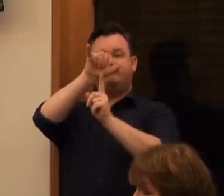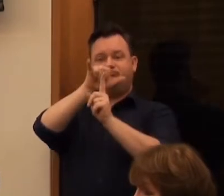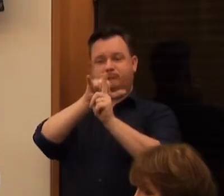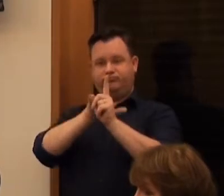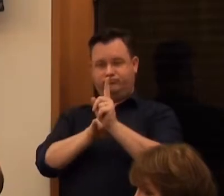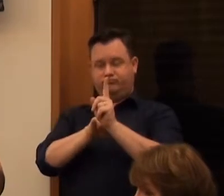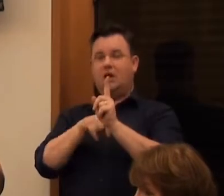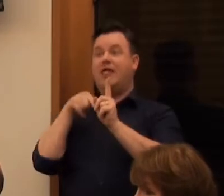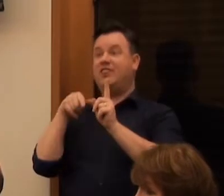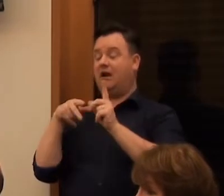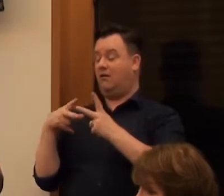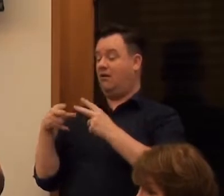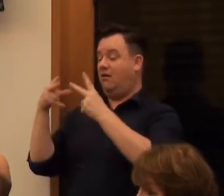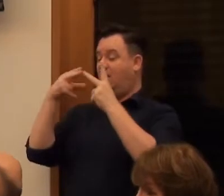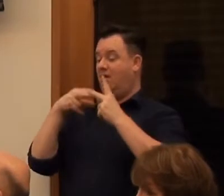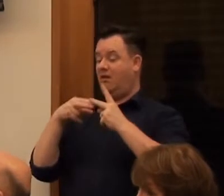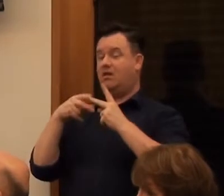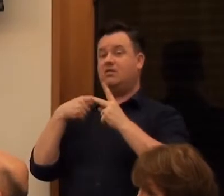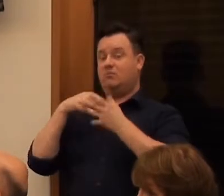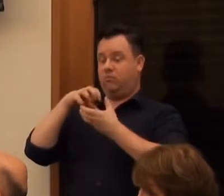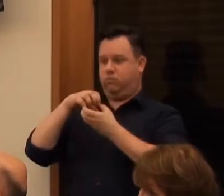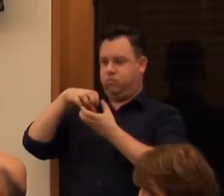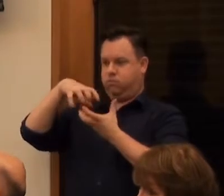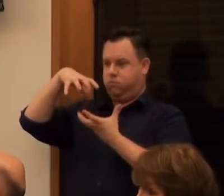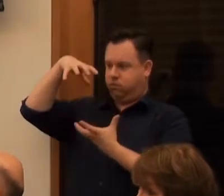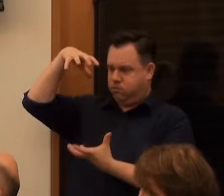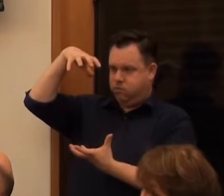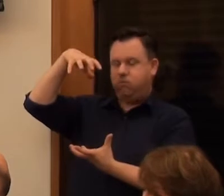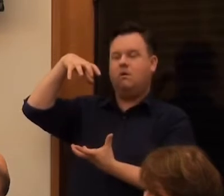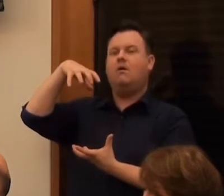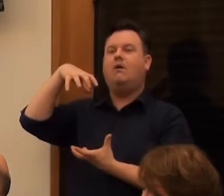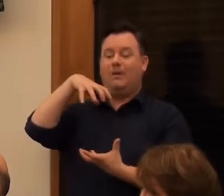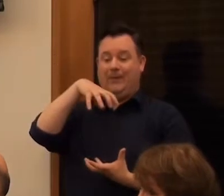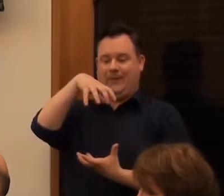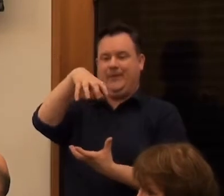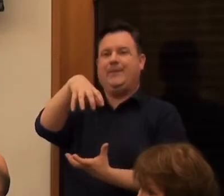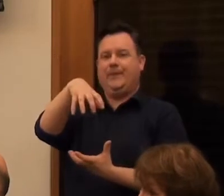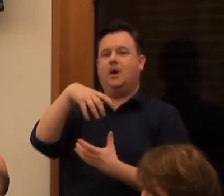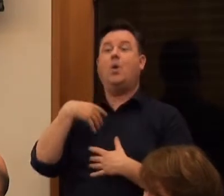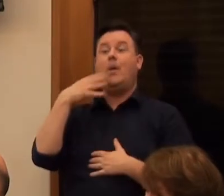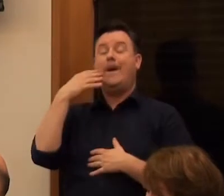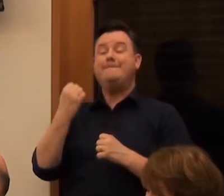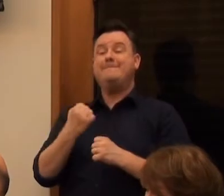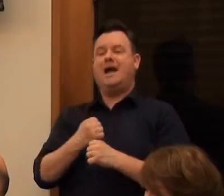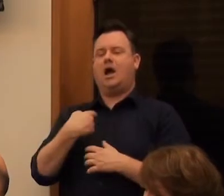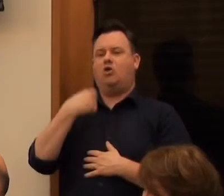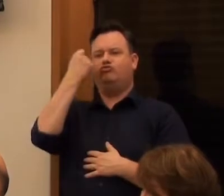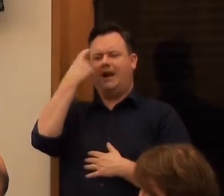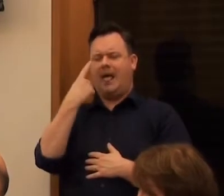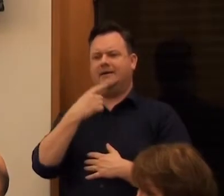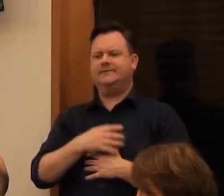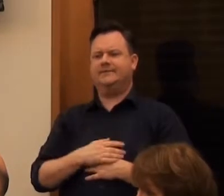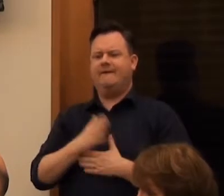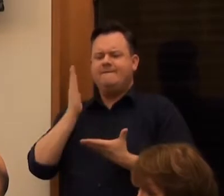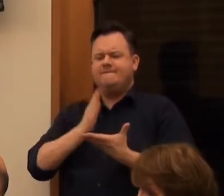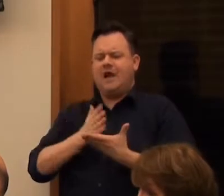So this was originally a practical thing to get a big sculpture in that place. But as soon as I made it, I realised it's actually